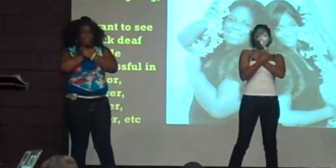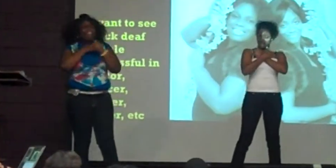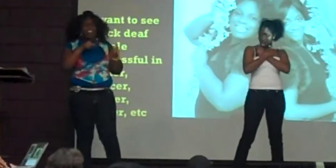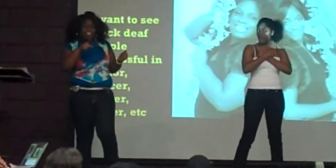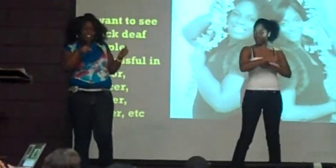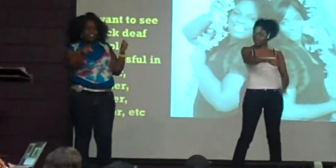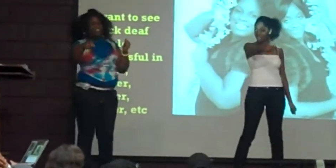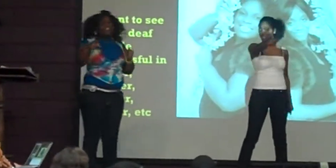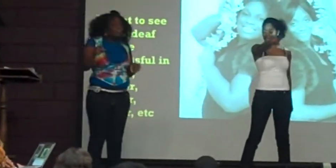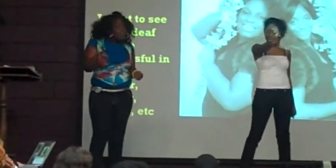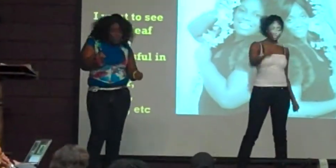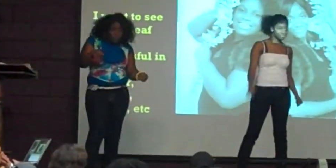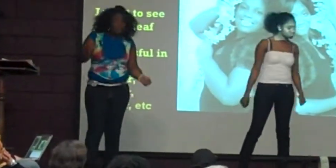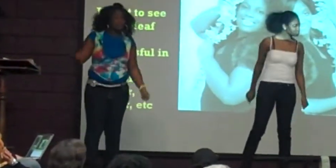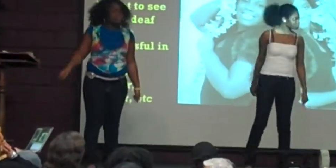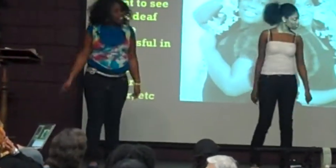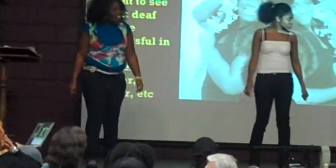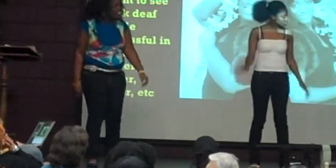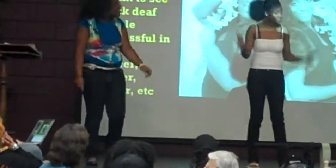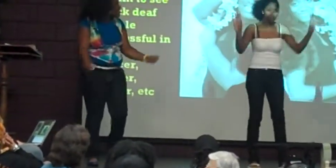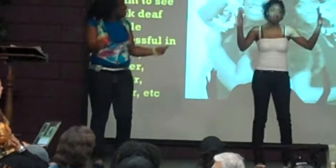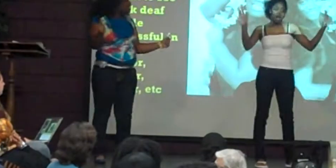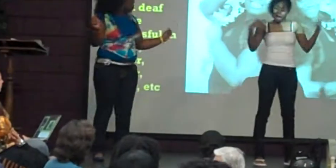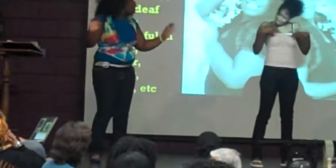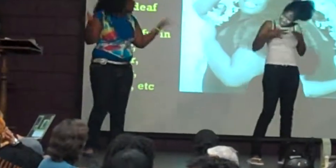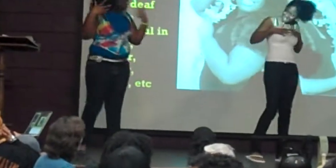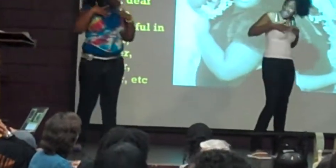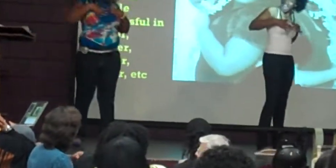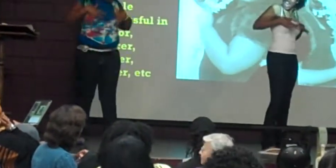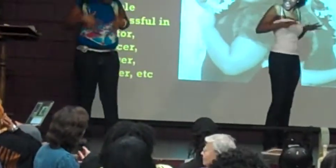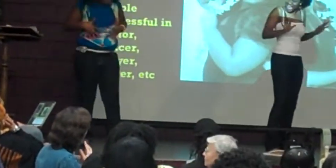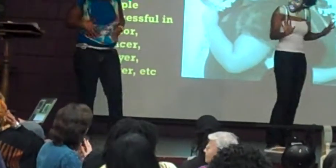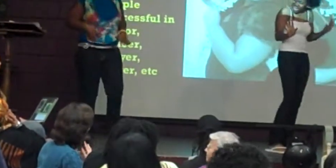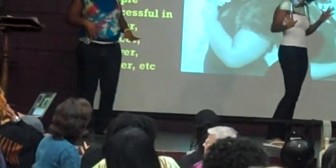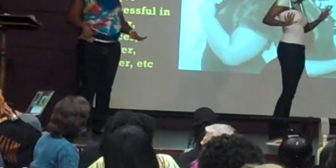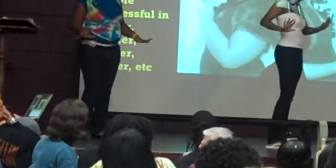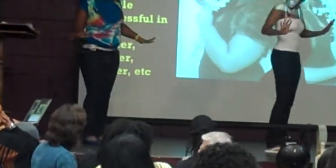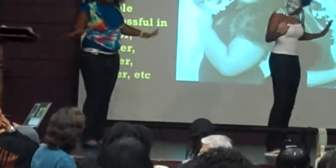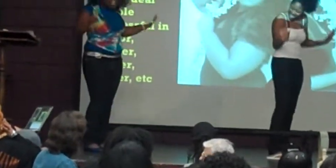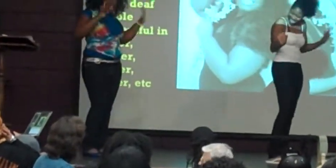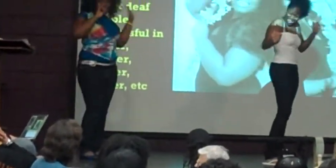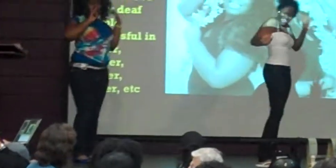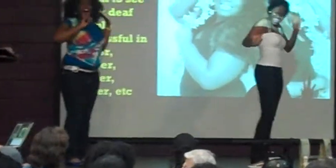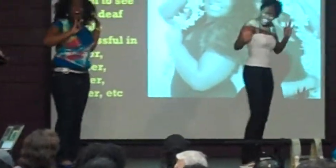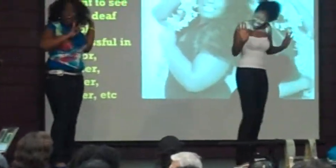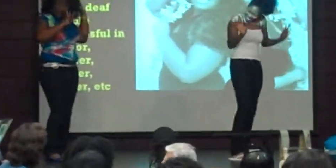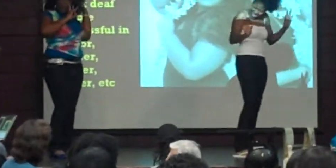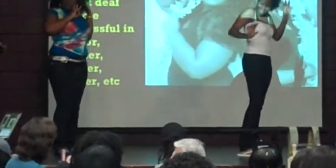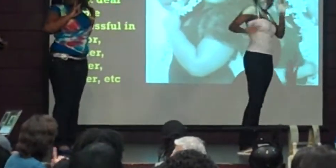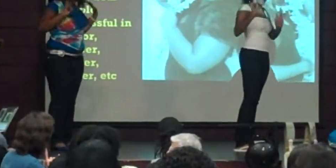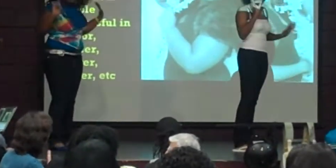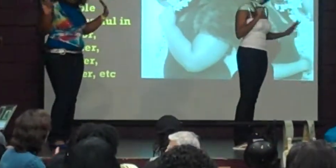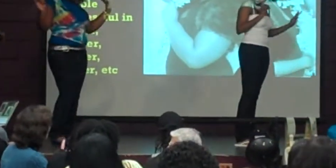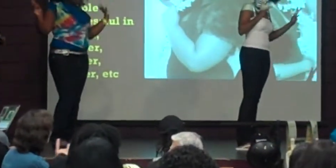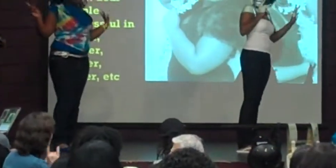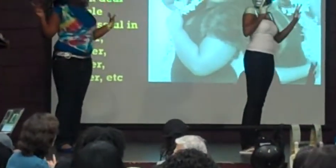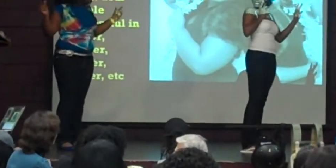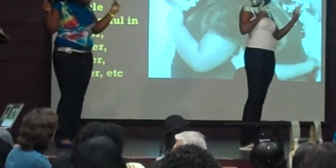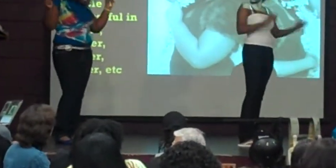Loving you, my heart didn't no more of you